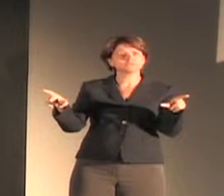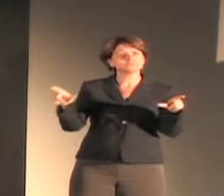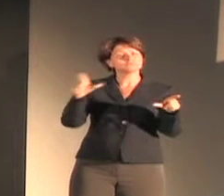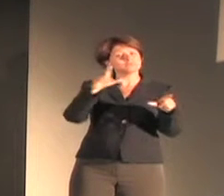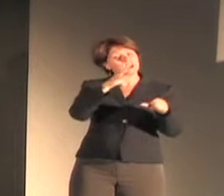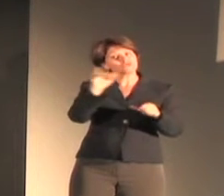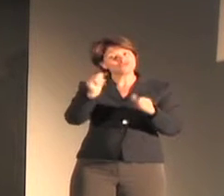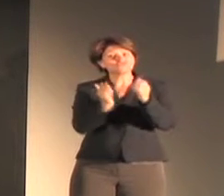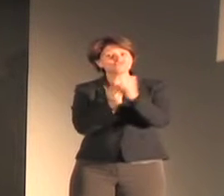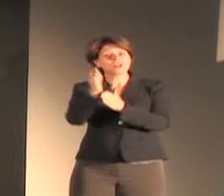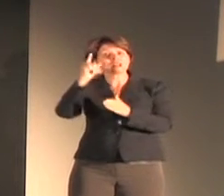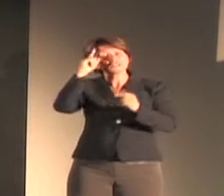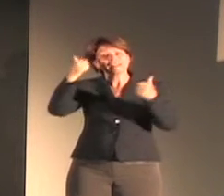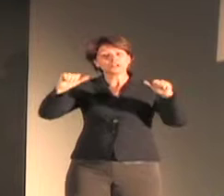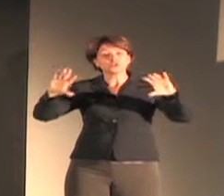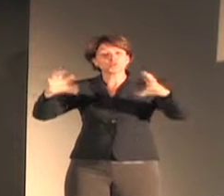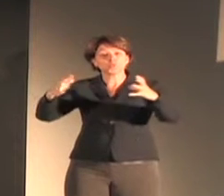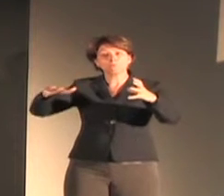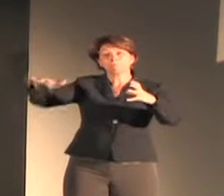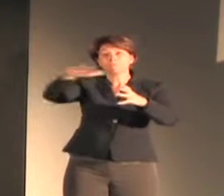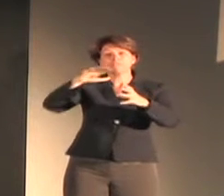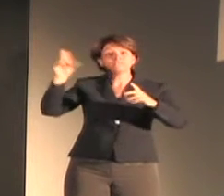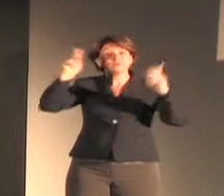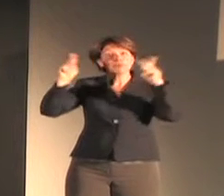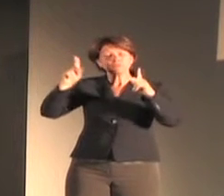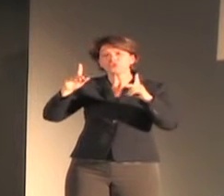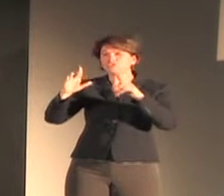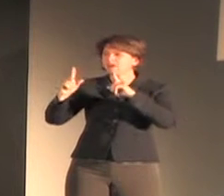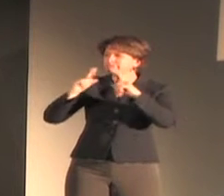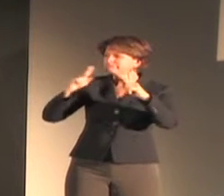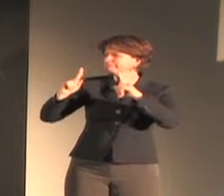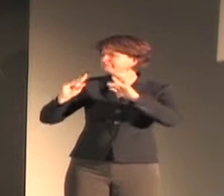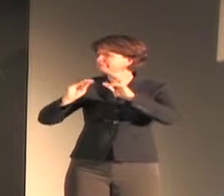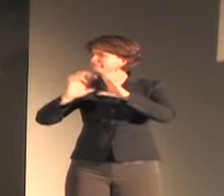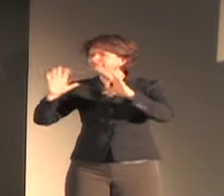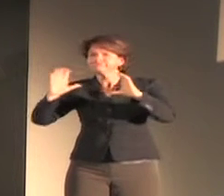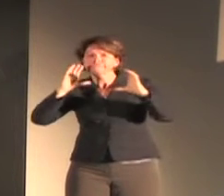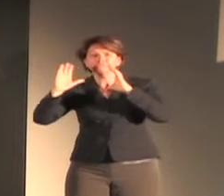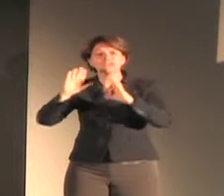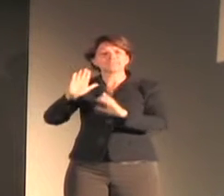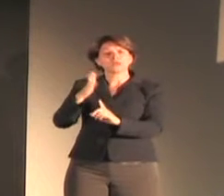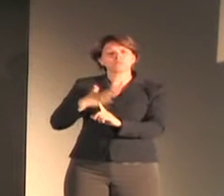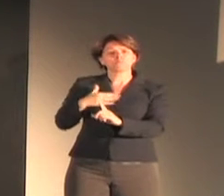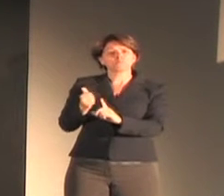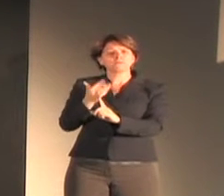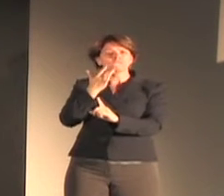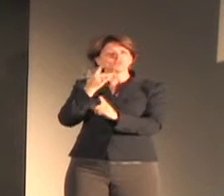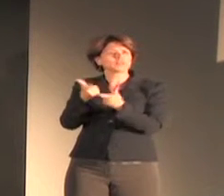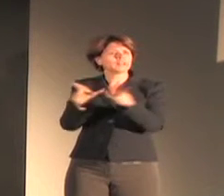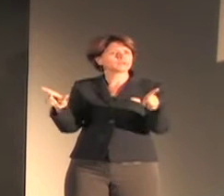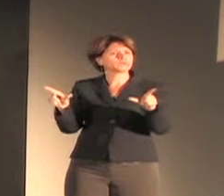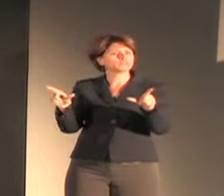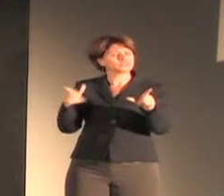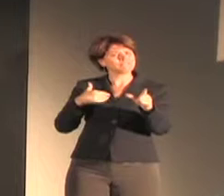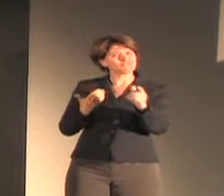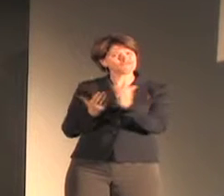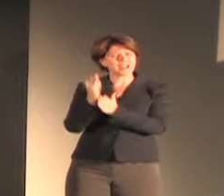to converse with one another in the language of their choice, in